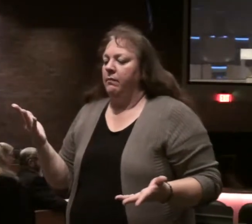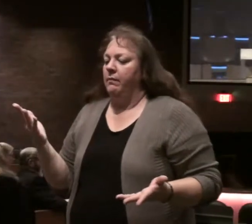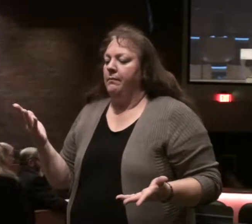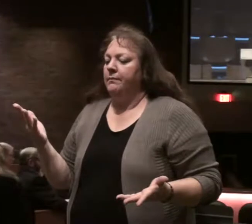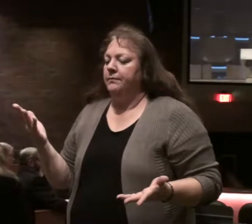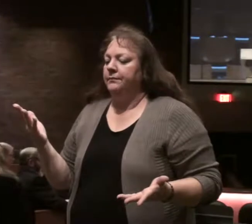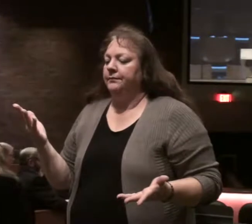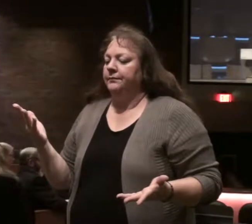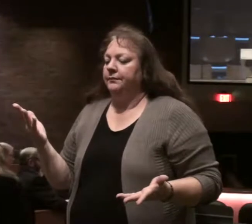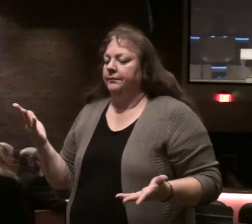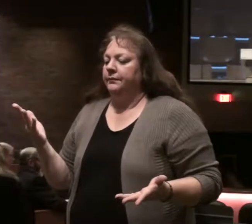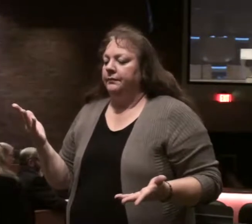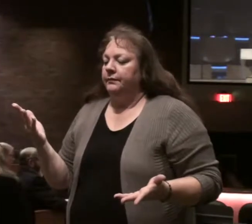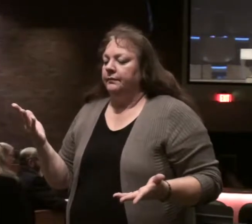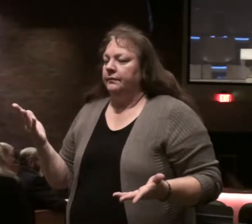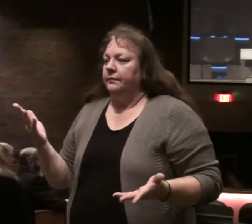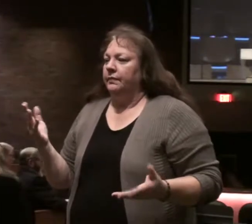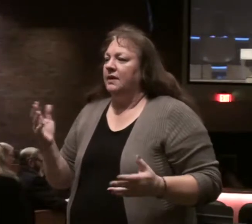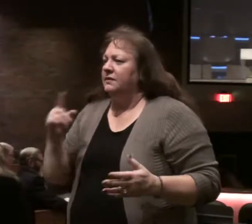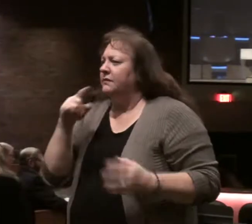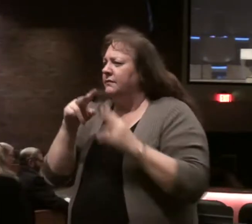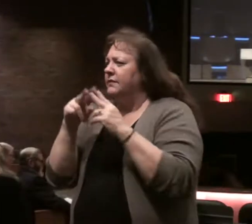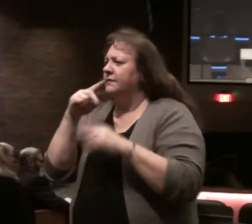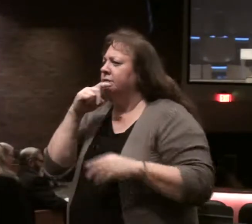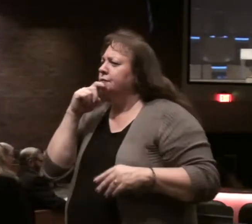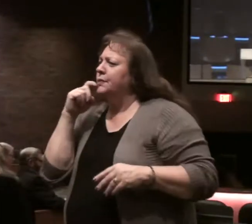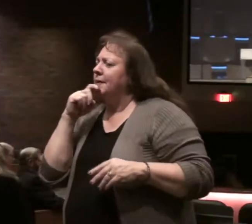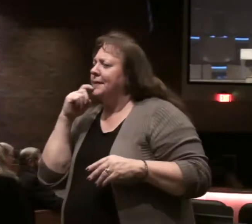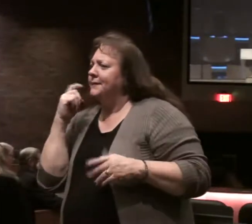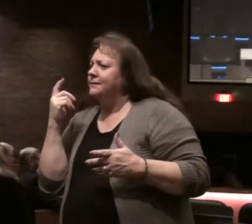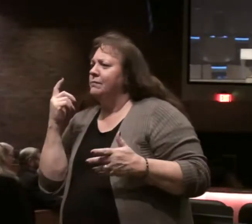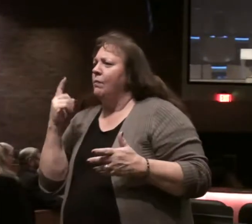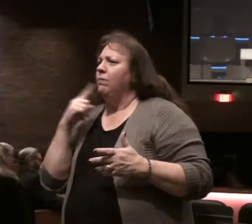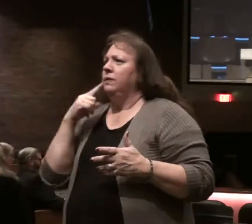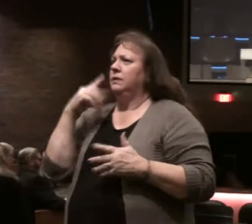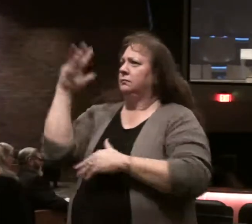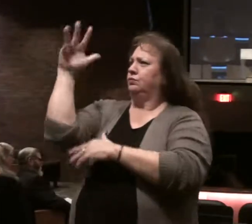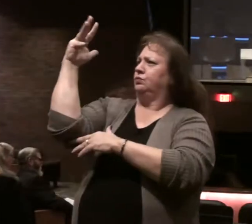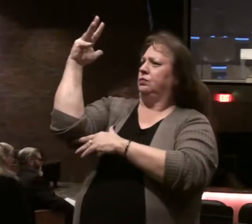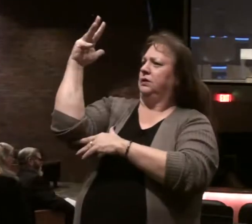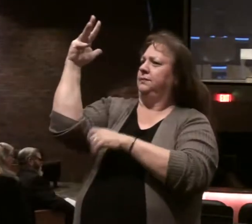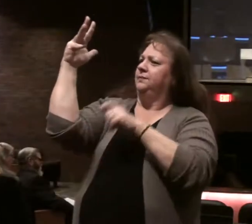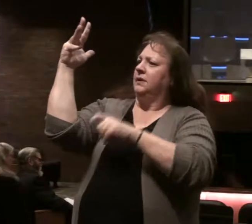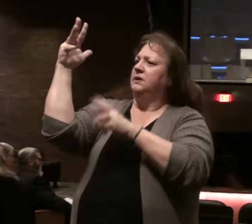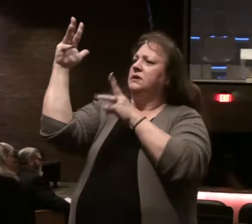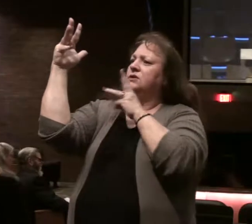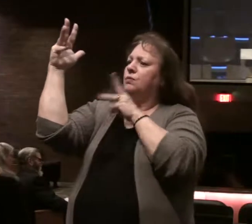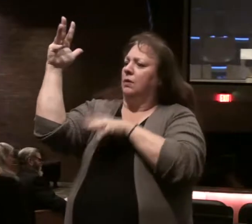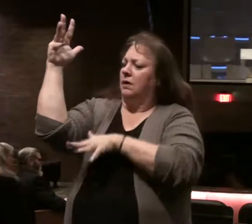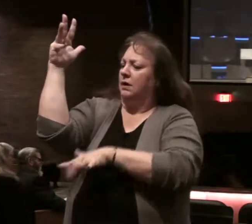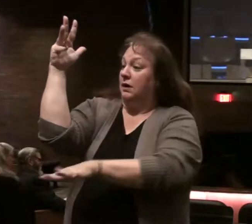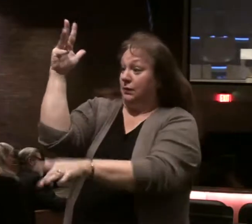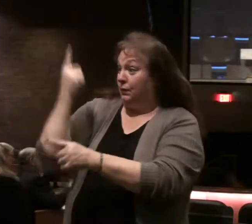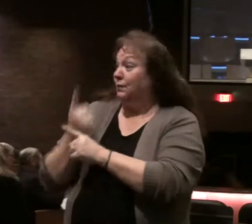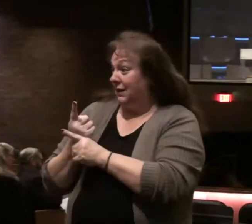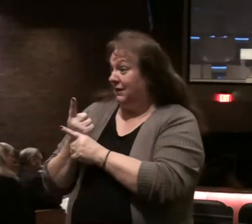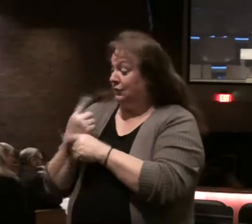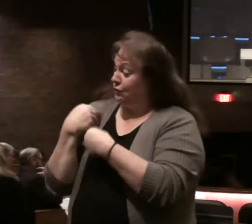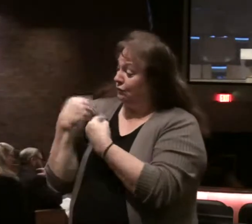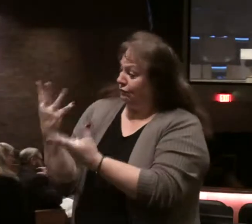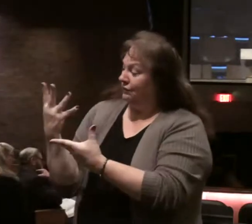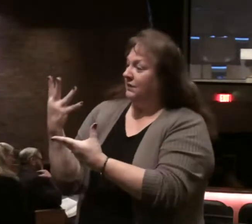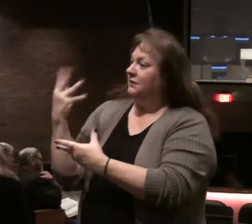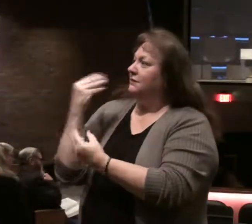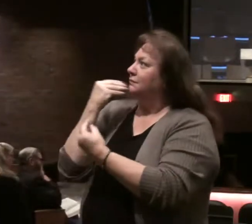that's a different issue. But over there, there's more Aaron, so you need a healthy tree, you need a water source, right? That's what's going to provide